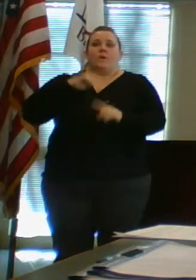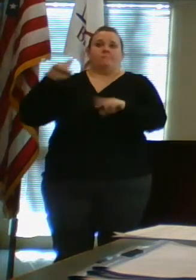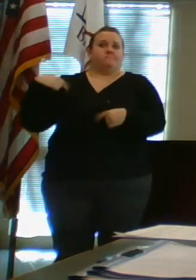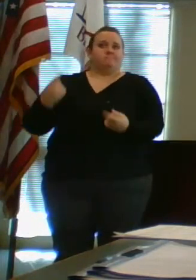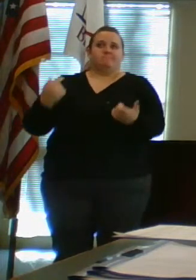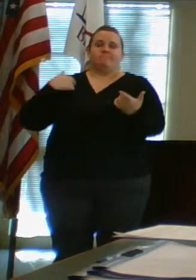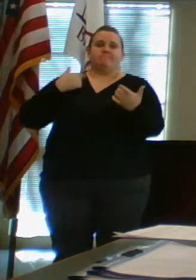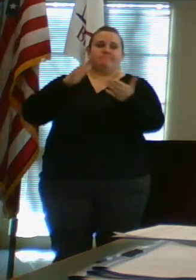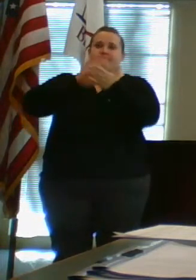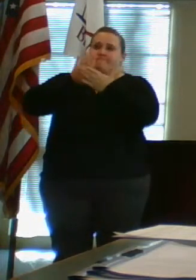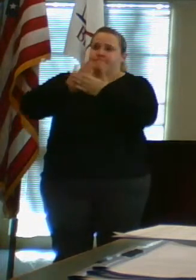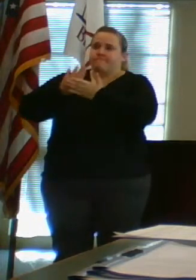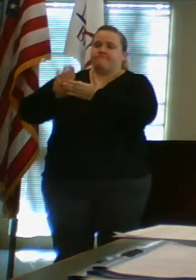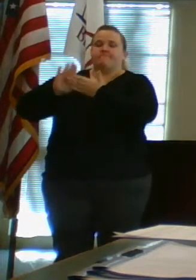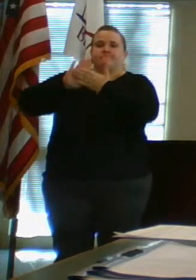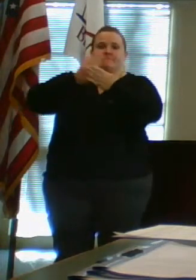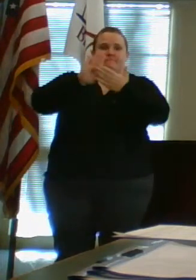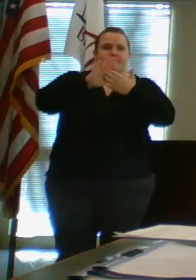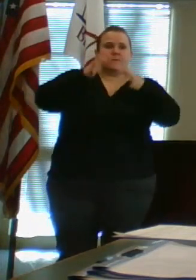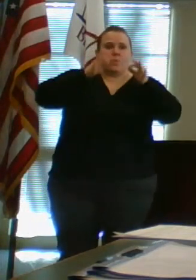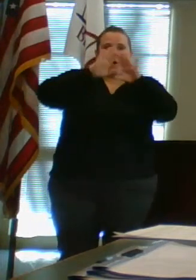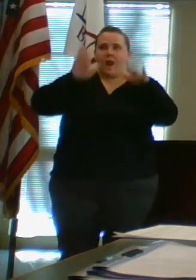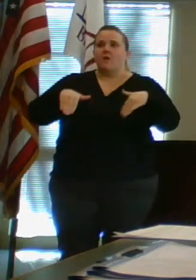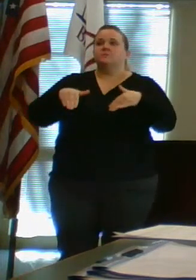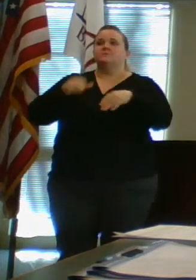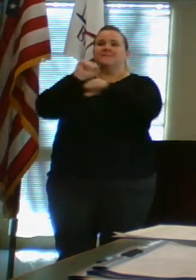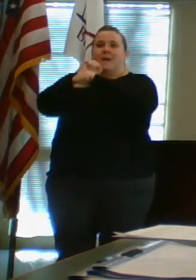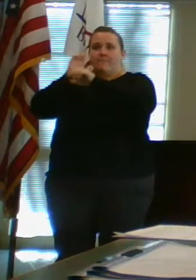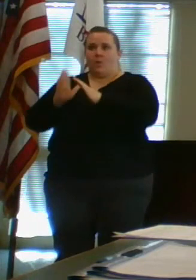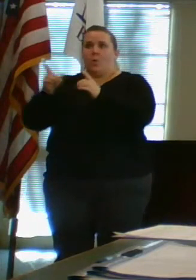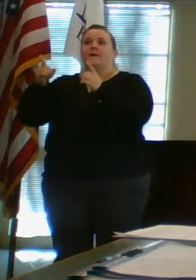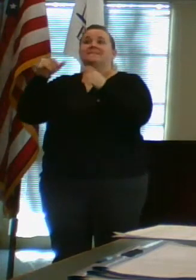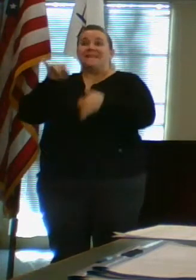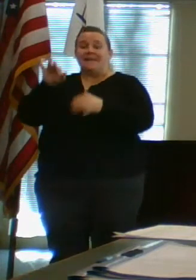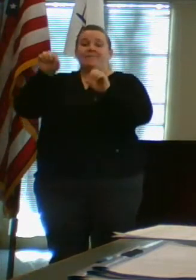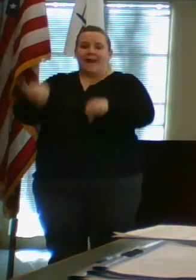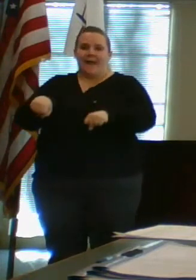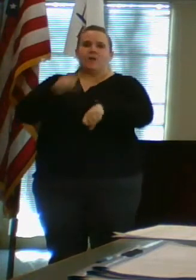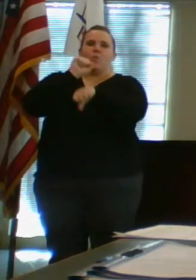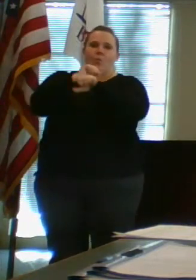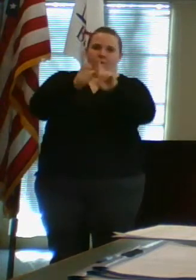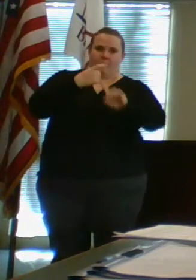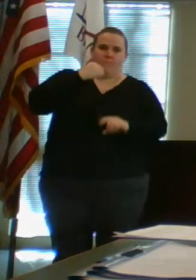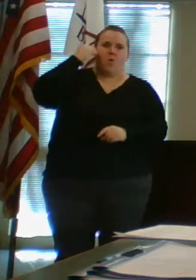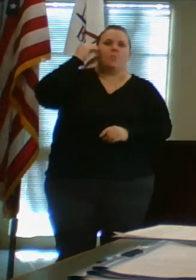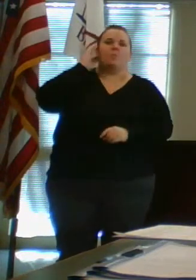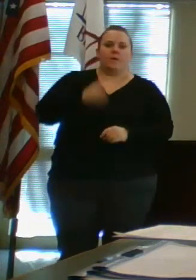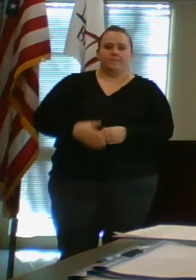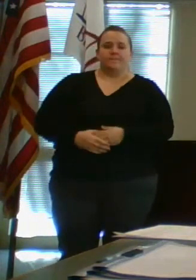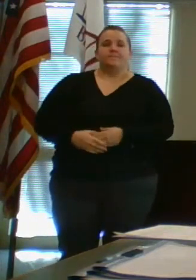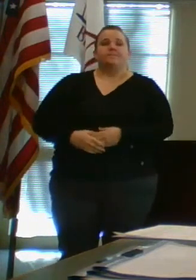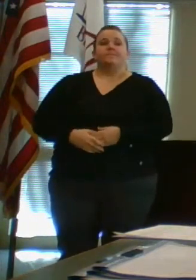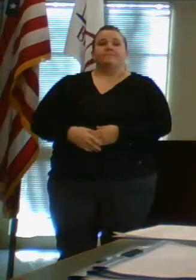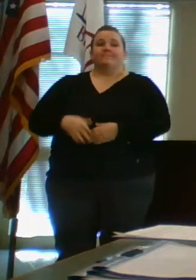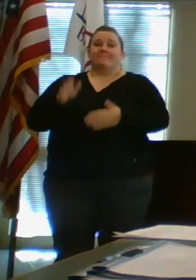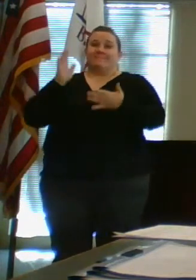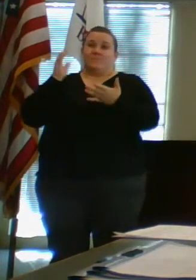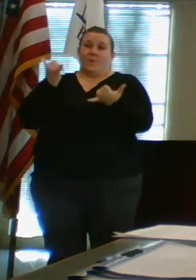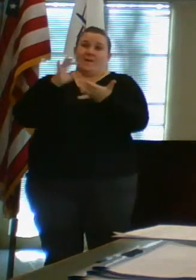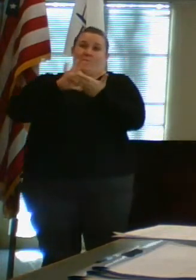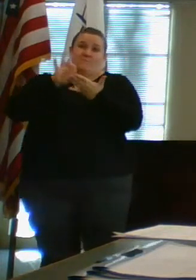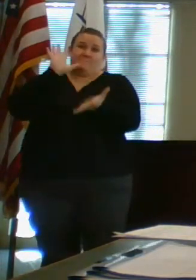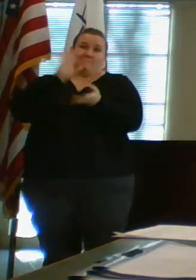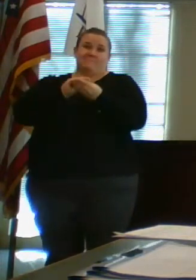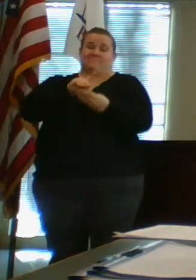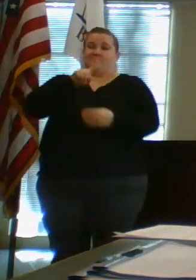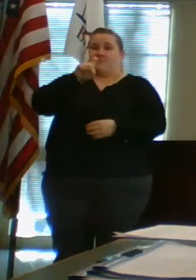cleaning the courthouse. We've been allowing employees to work home who have the ability to work home. The count has been roughly around